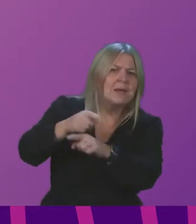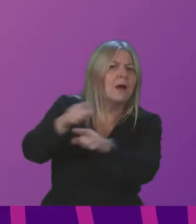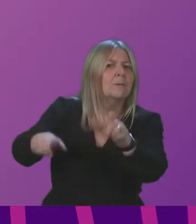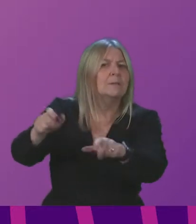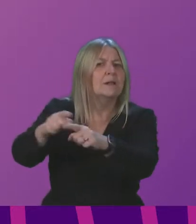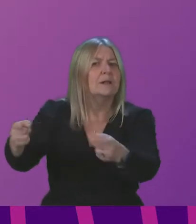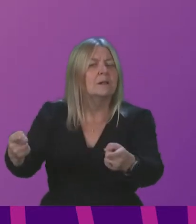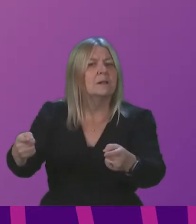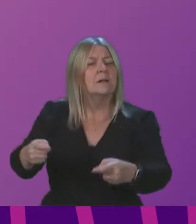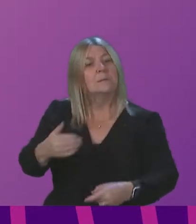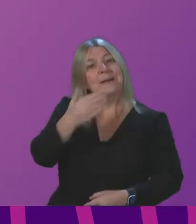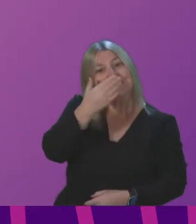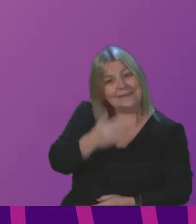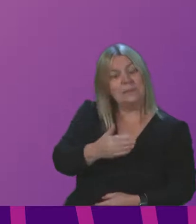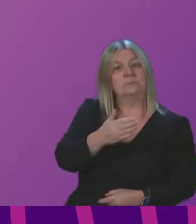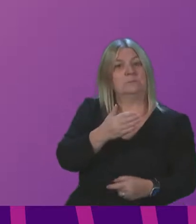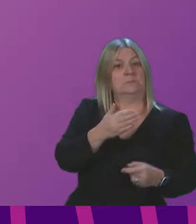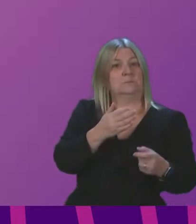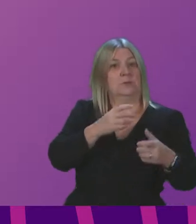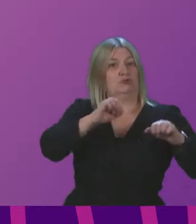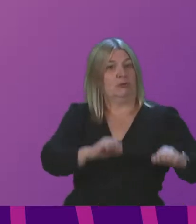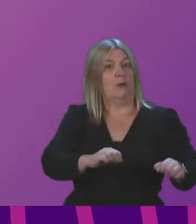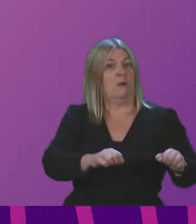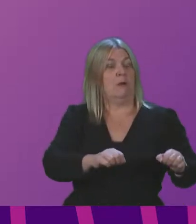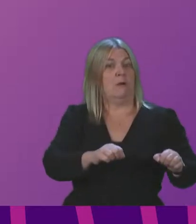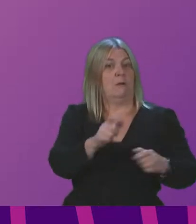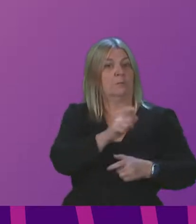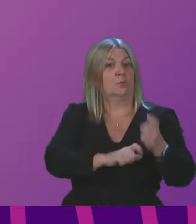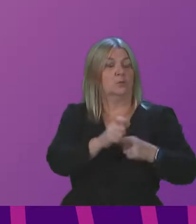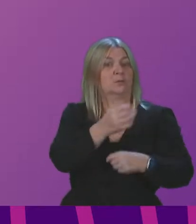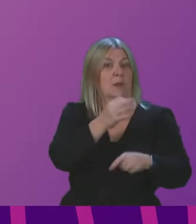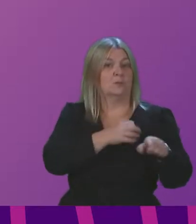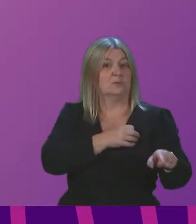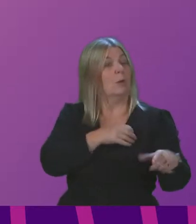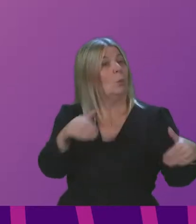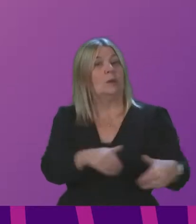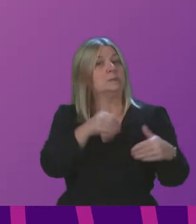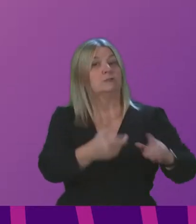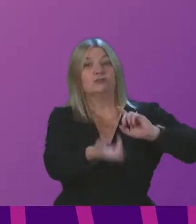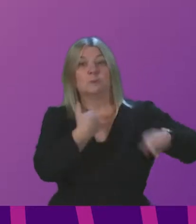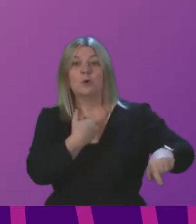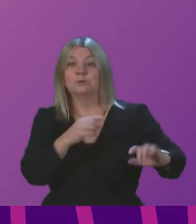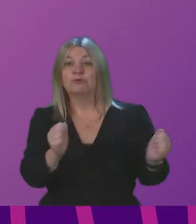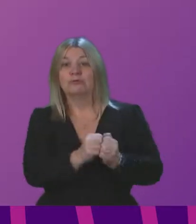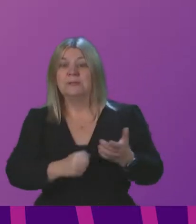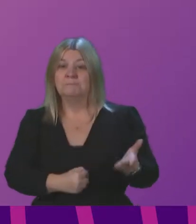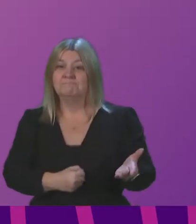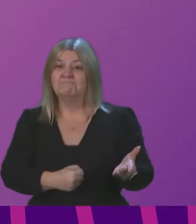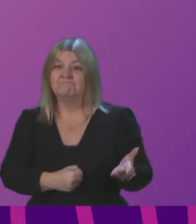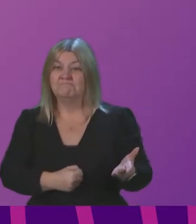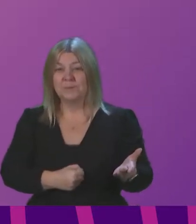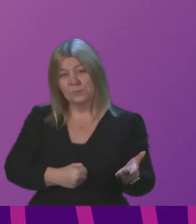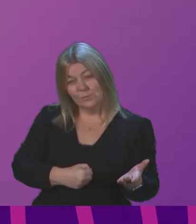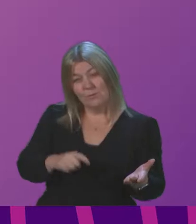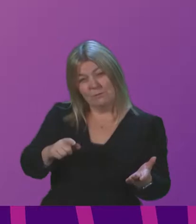the Chairman of the Community Council was still waiting for a reply to that request for a meeting. So I do